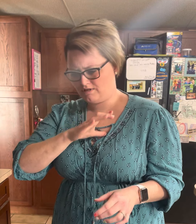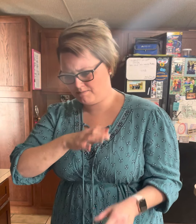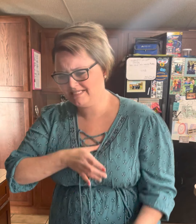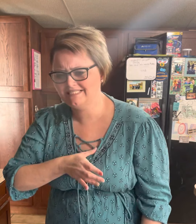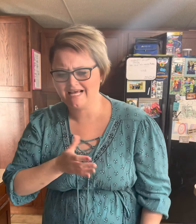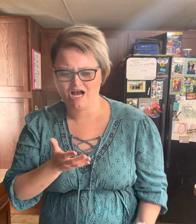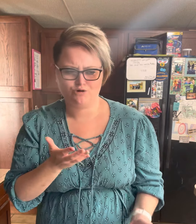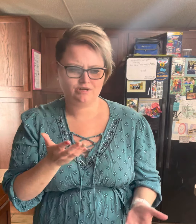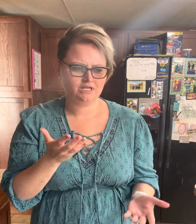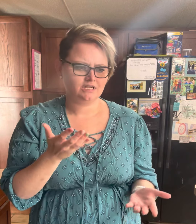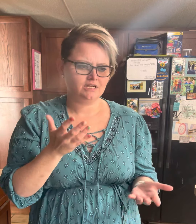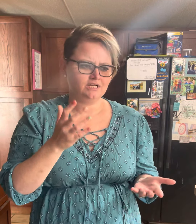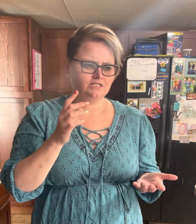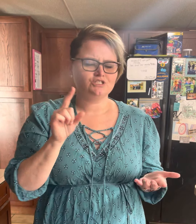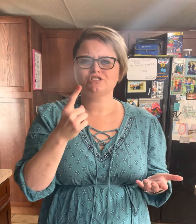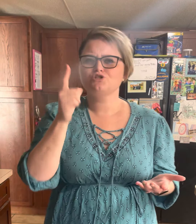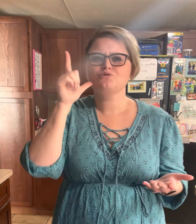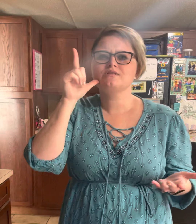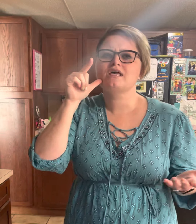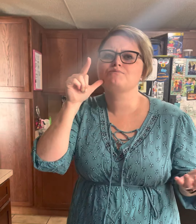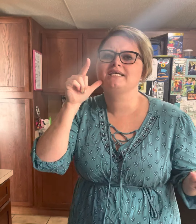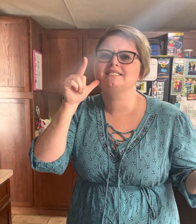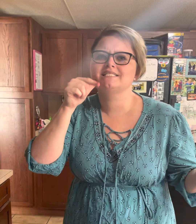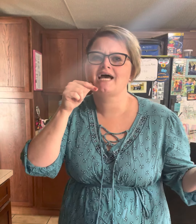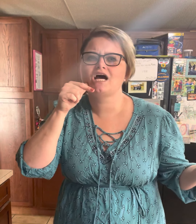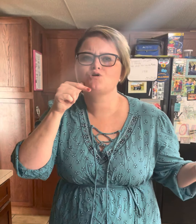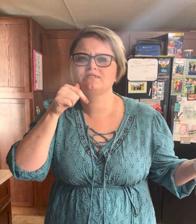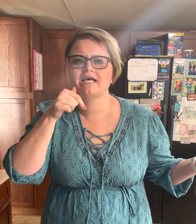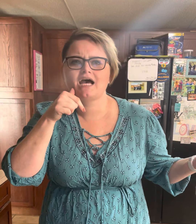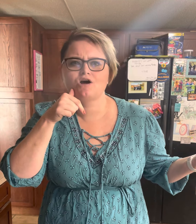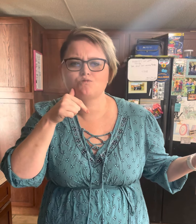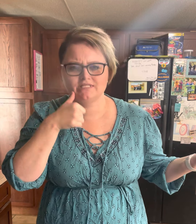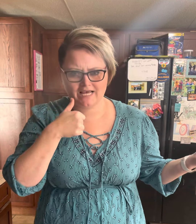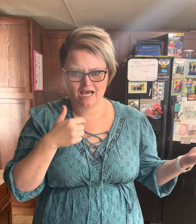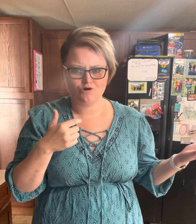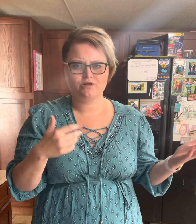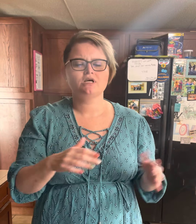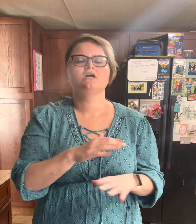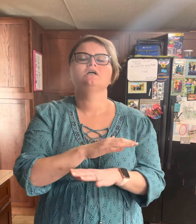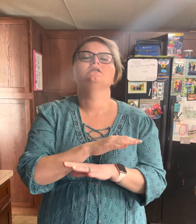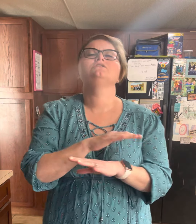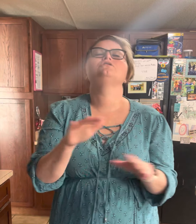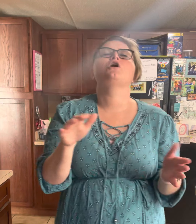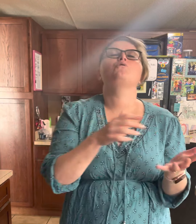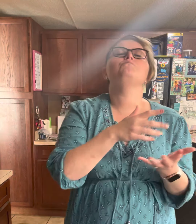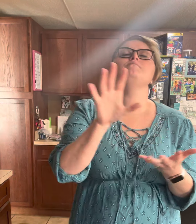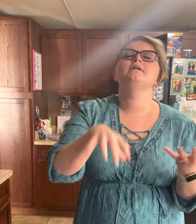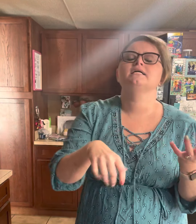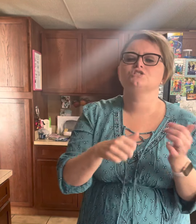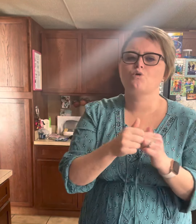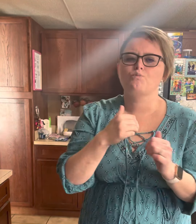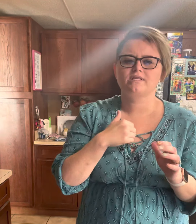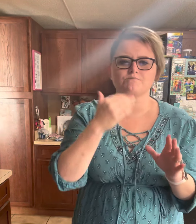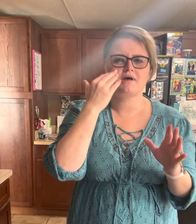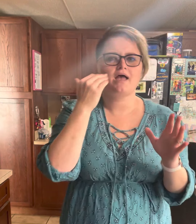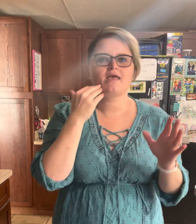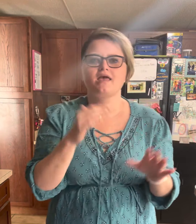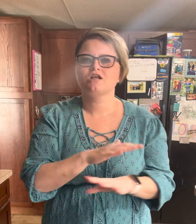let me down Just to let me down, down, down, down Don't mess with my head,